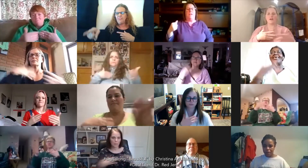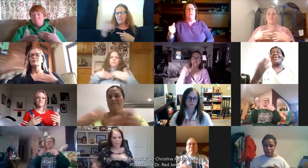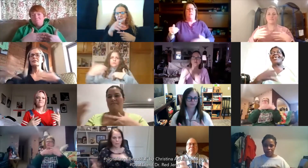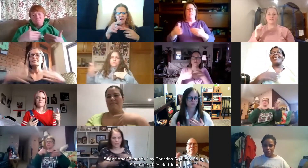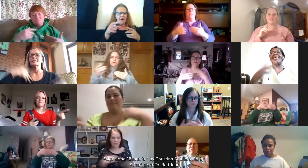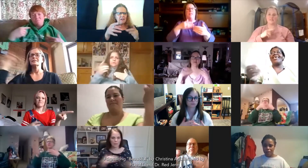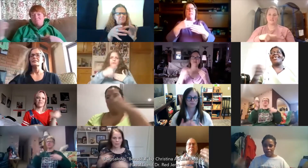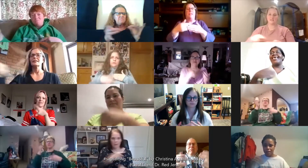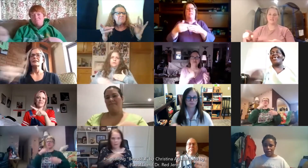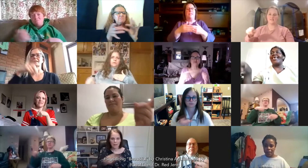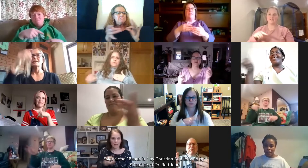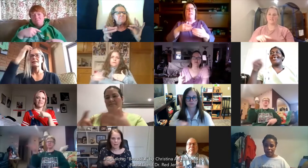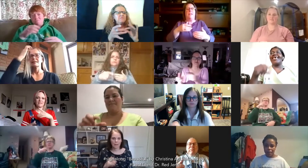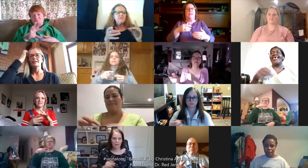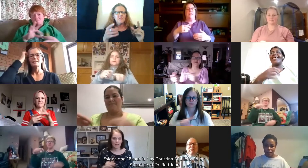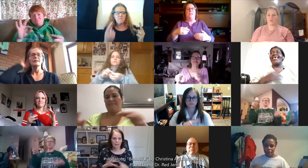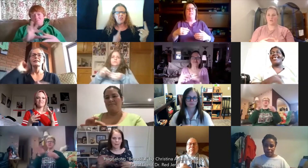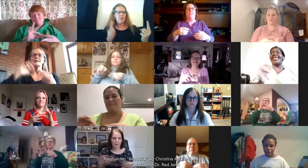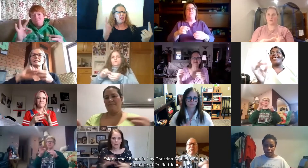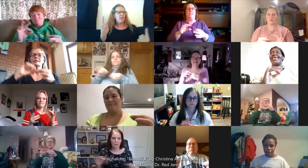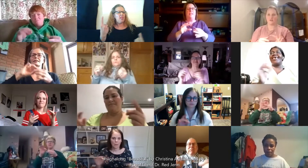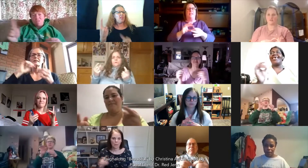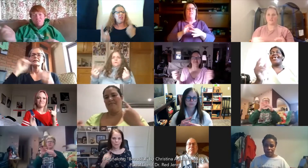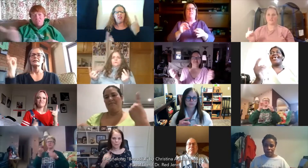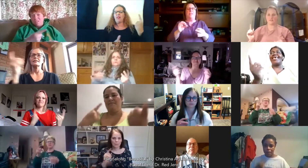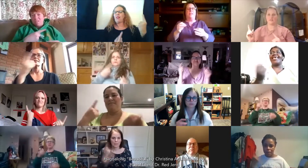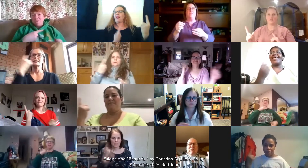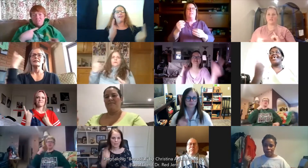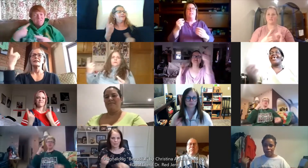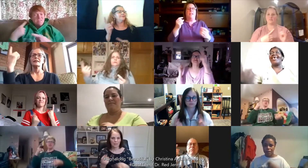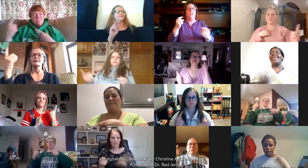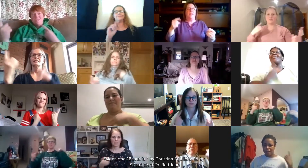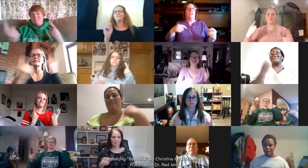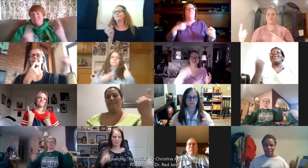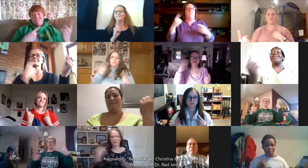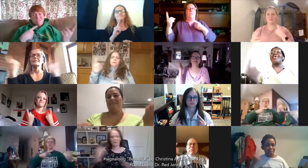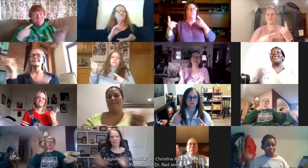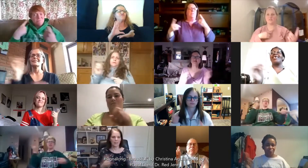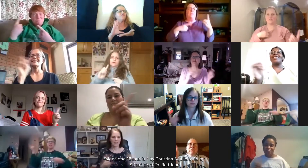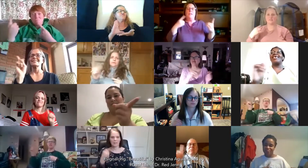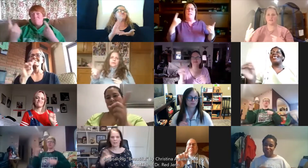say. Words can't bring me down.